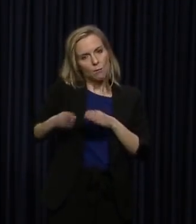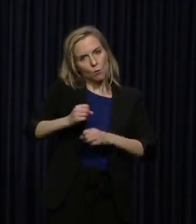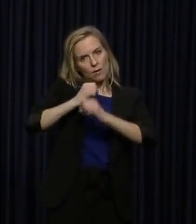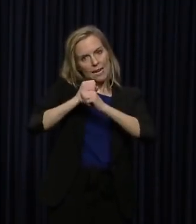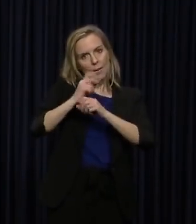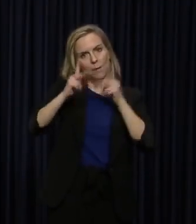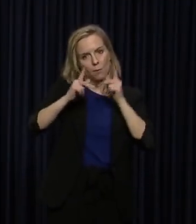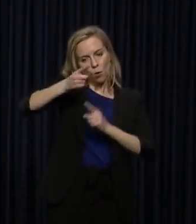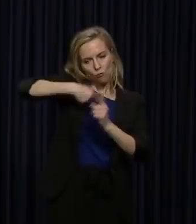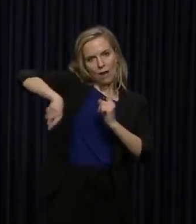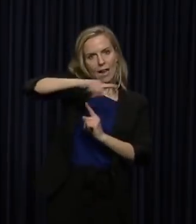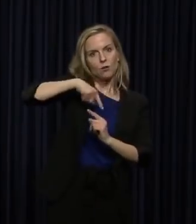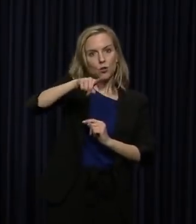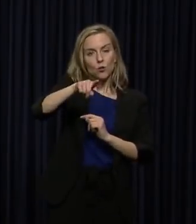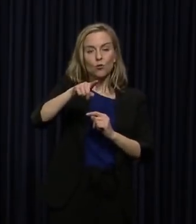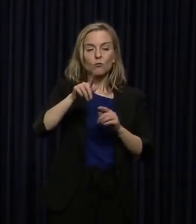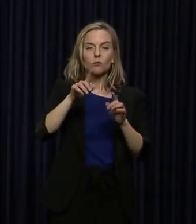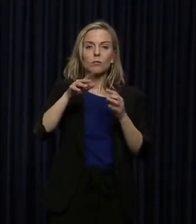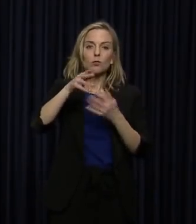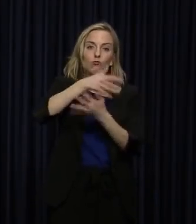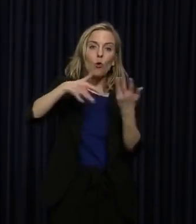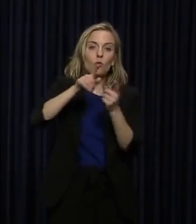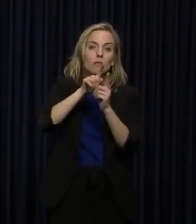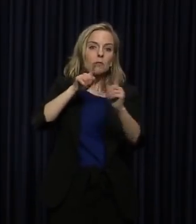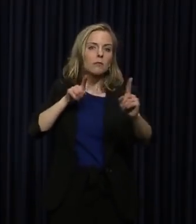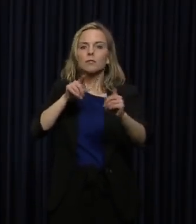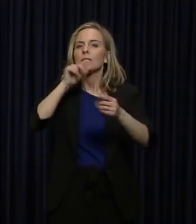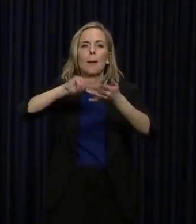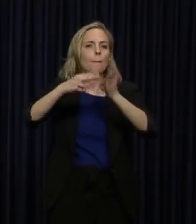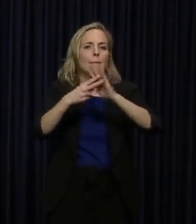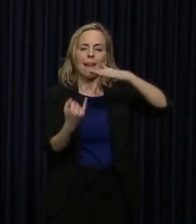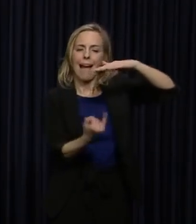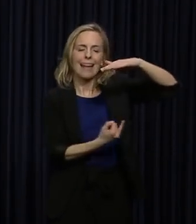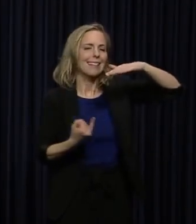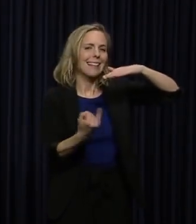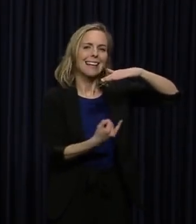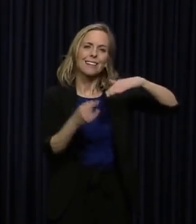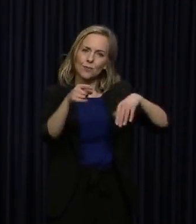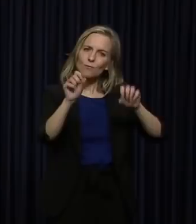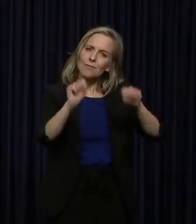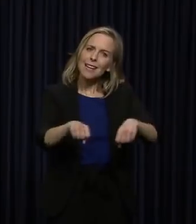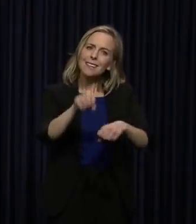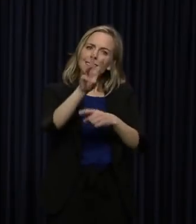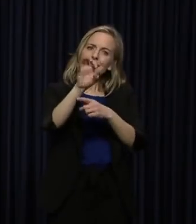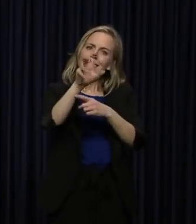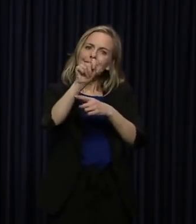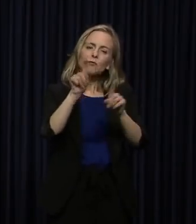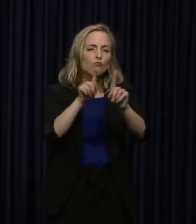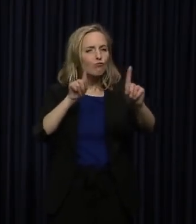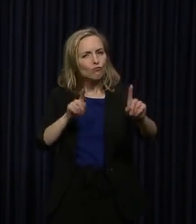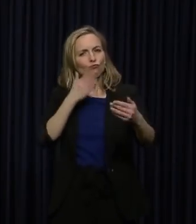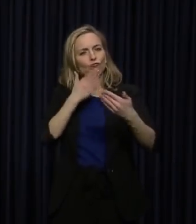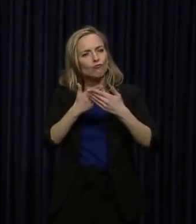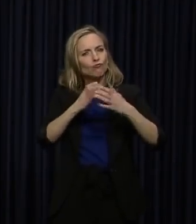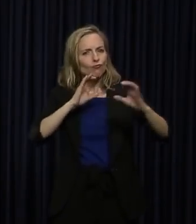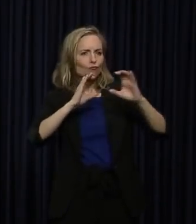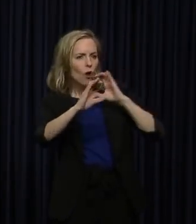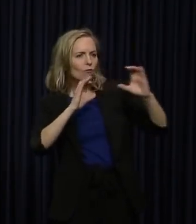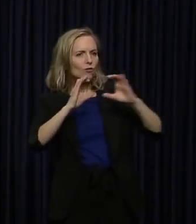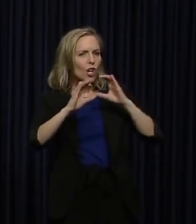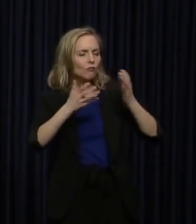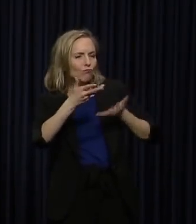Again, social distancing is not isolation. You can be six feet away from somebody and have a good conversation,